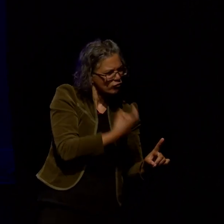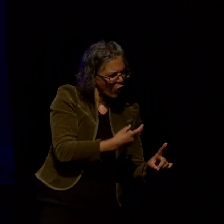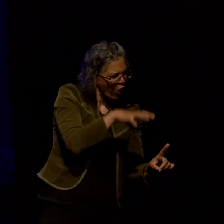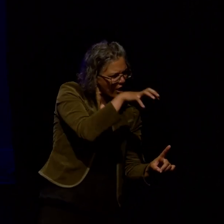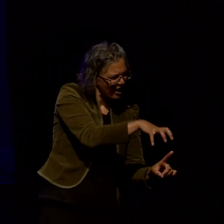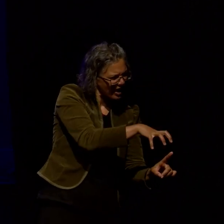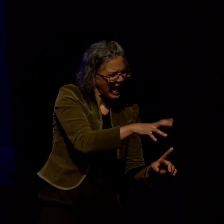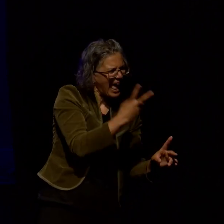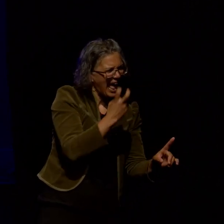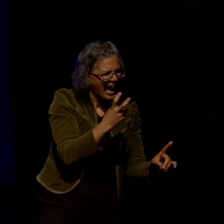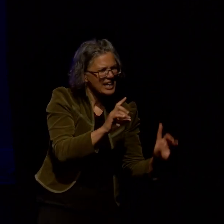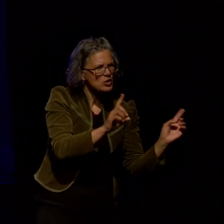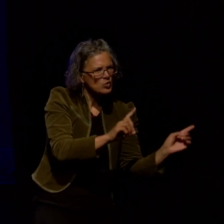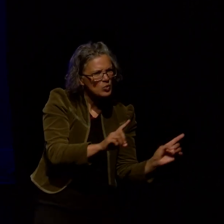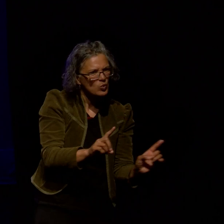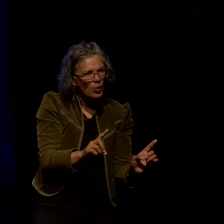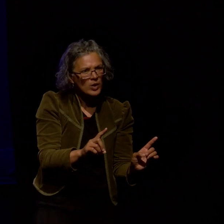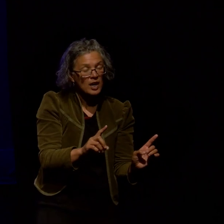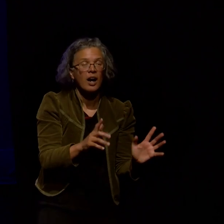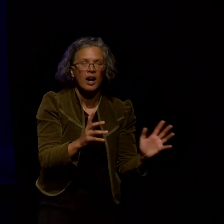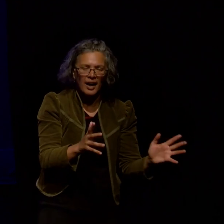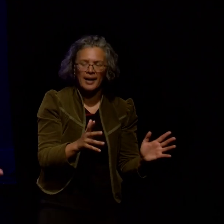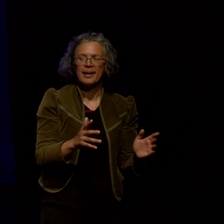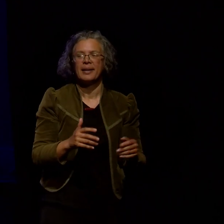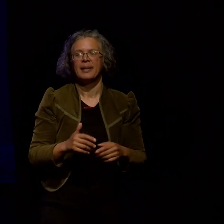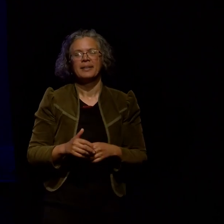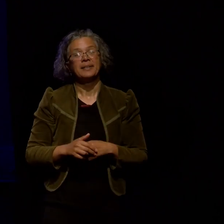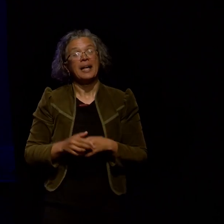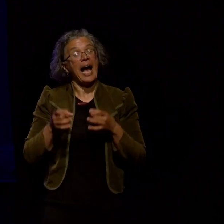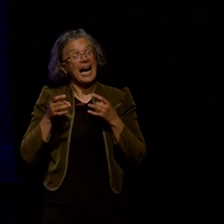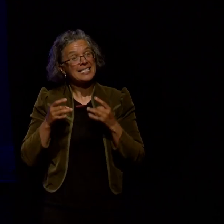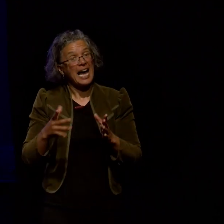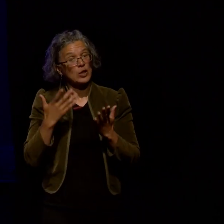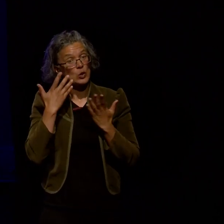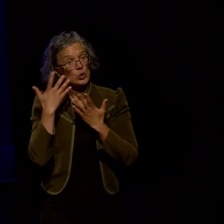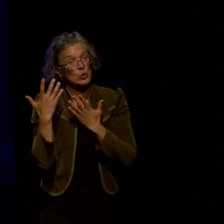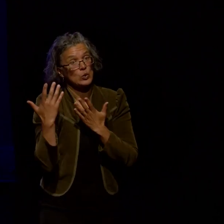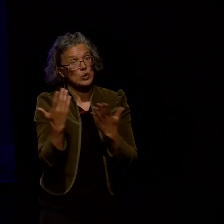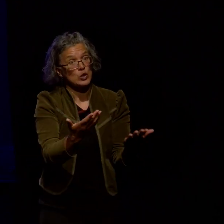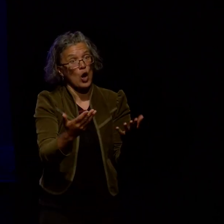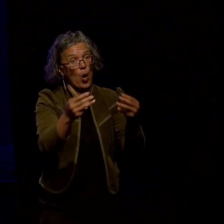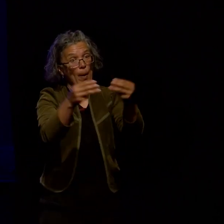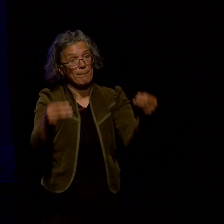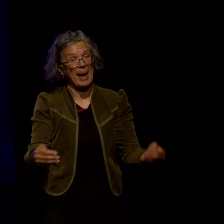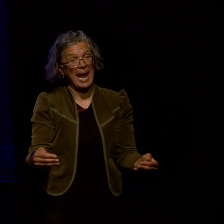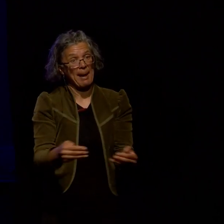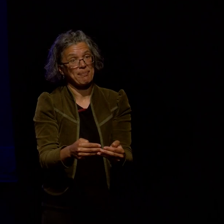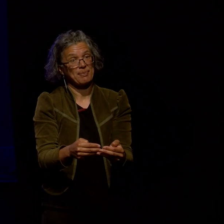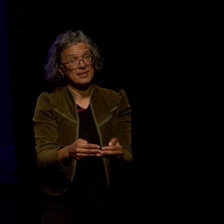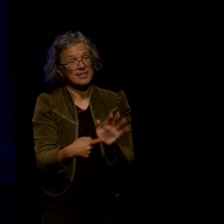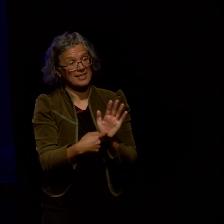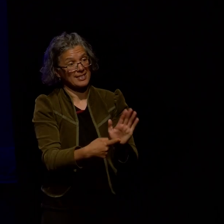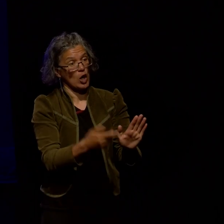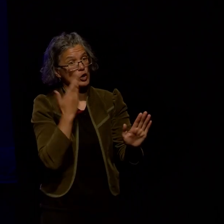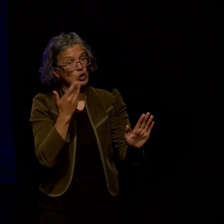but then I started showing geology maps to normal people and oh wow they just do not get them